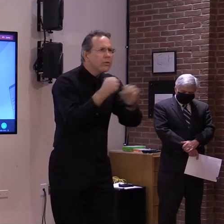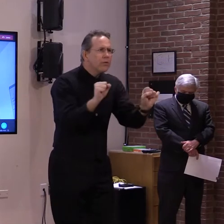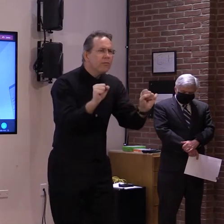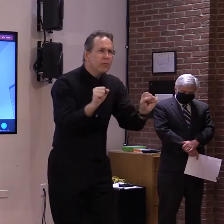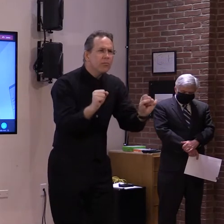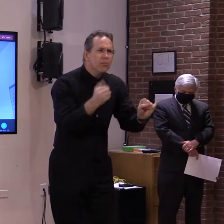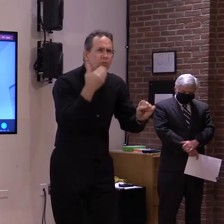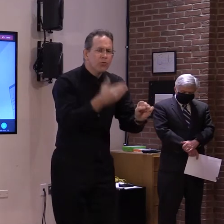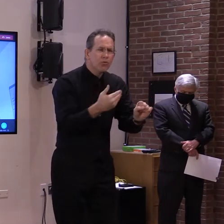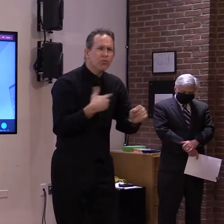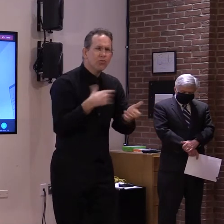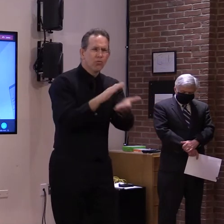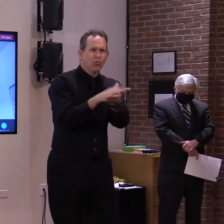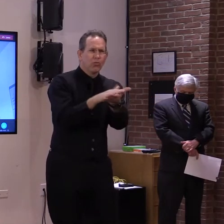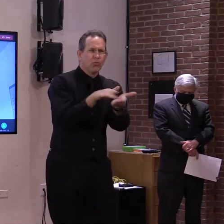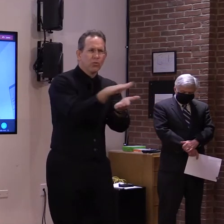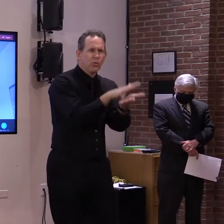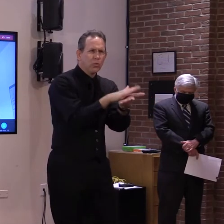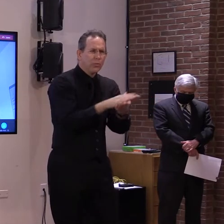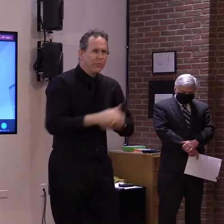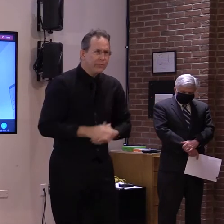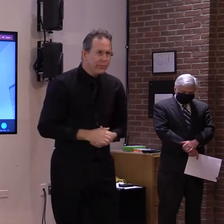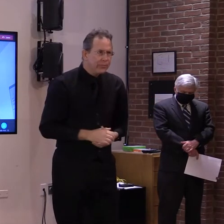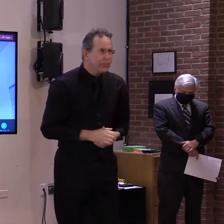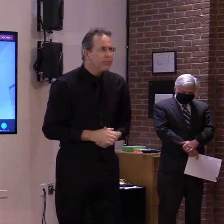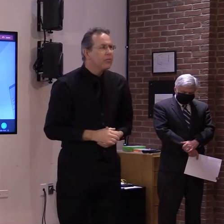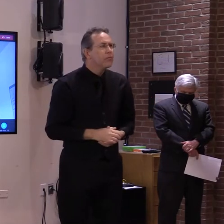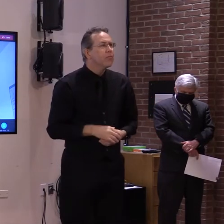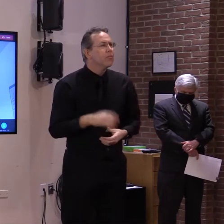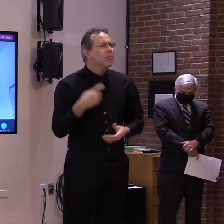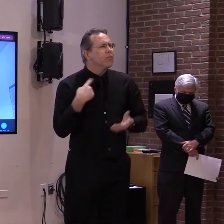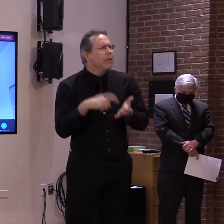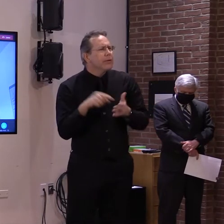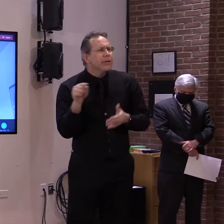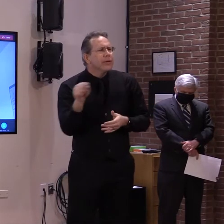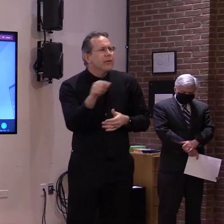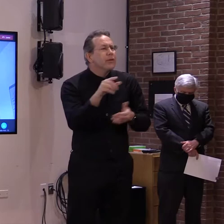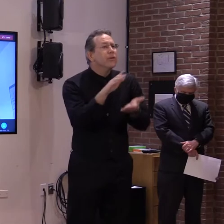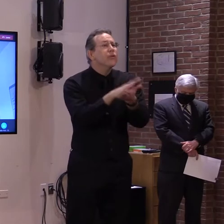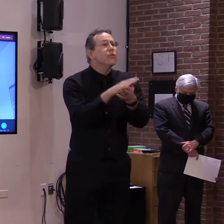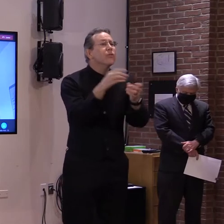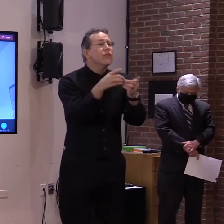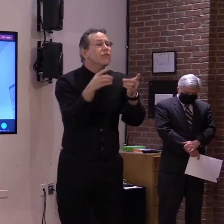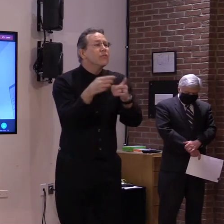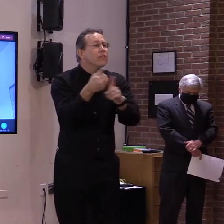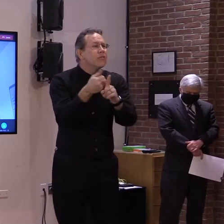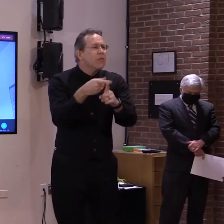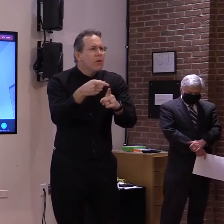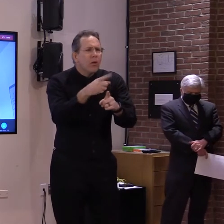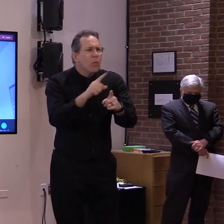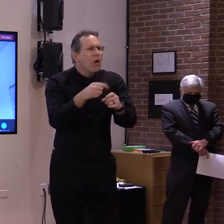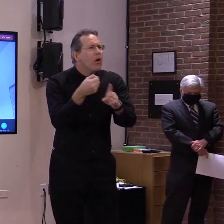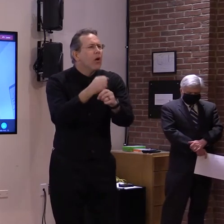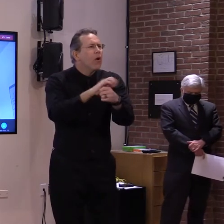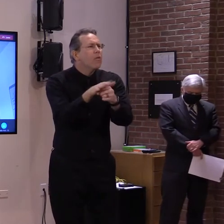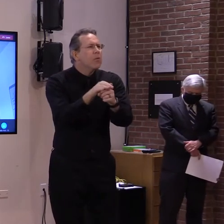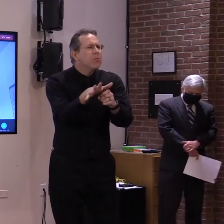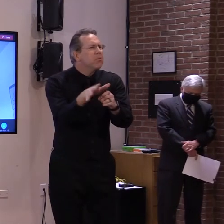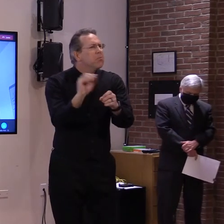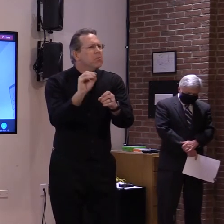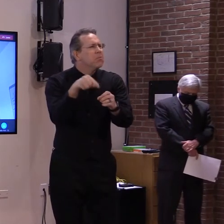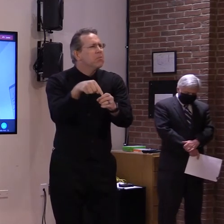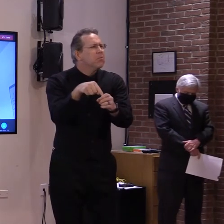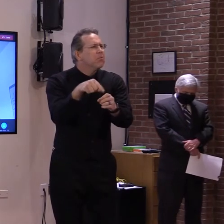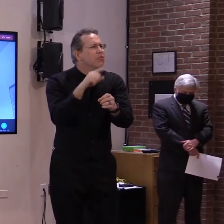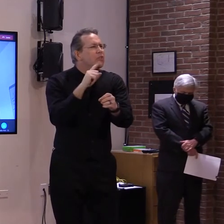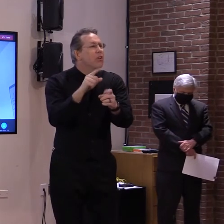little evidence of school-level transmission of the virus. This means that when we do see the virus in the school, it's because students and staff brought the